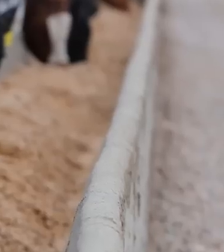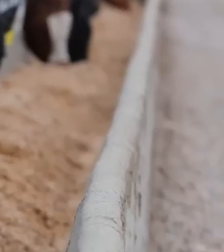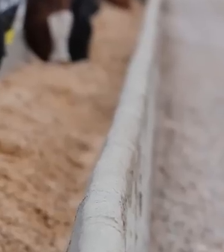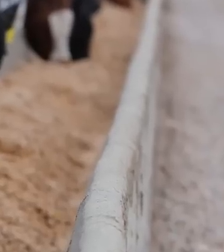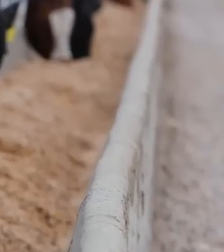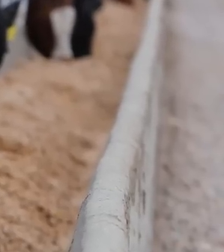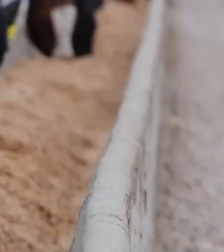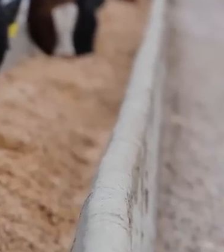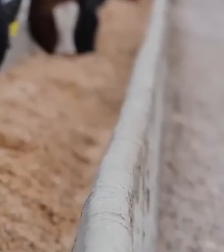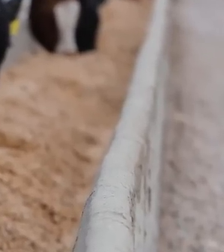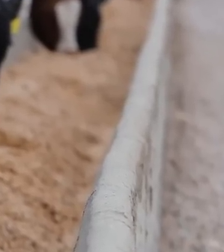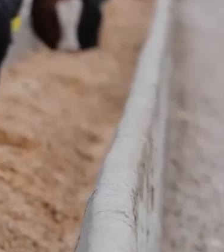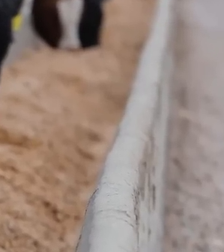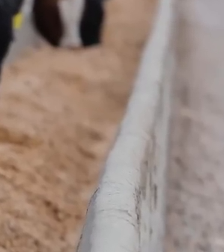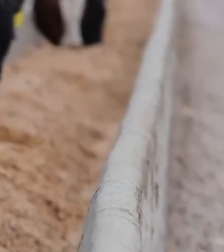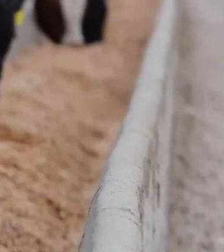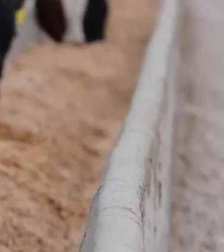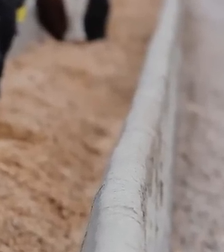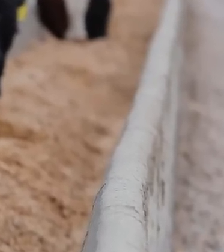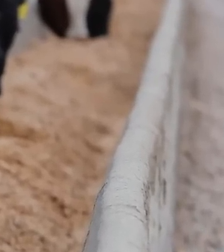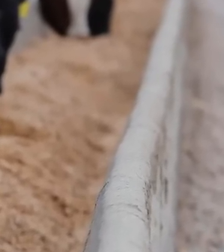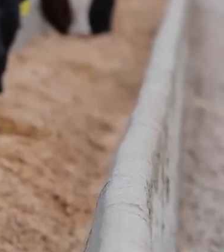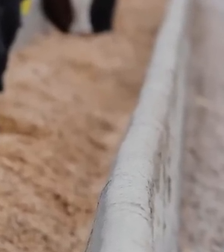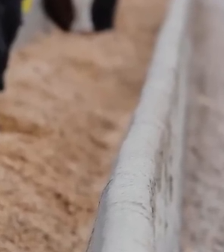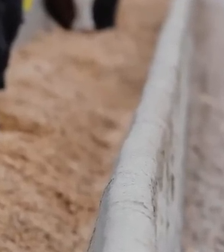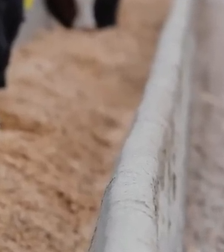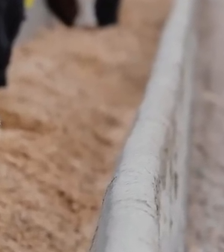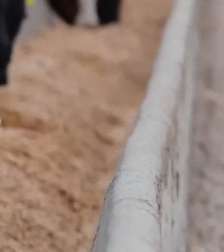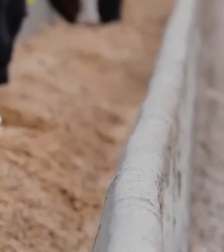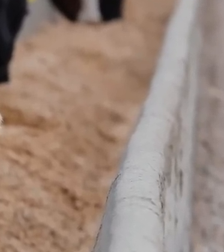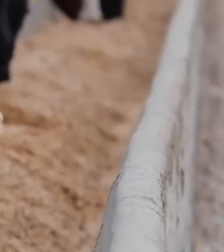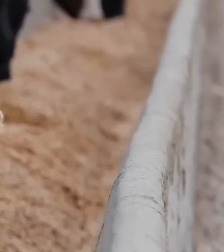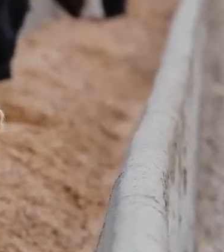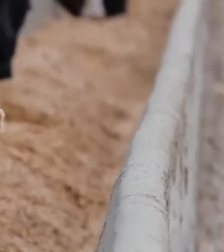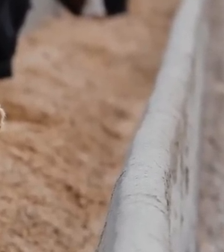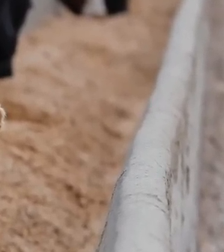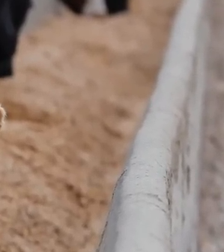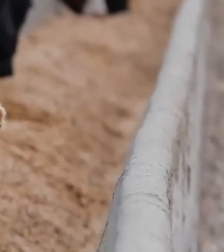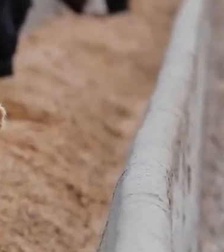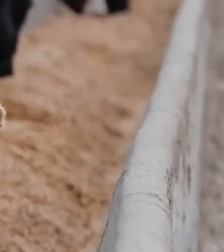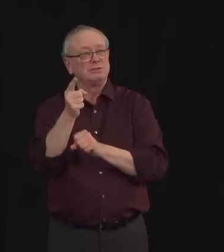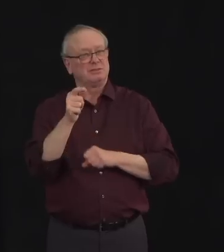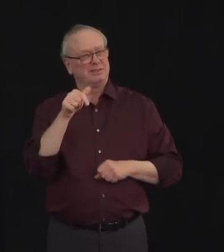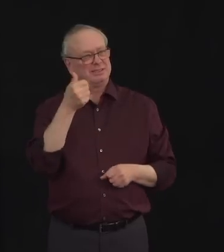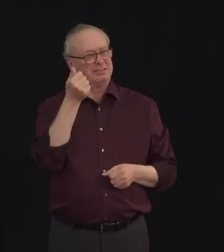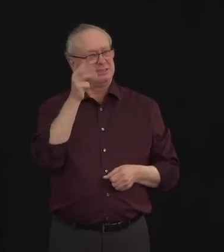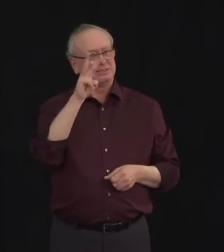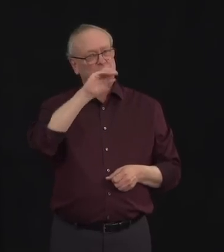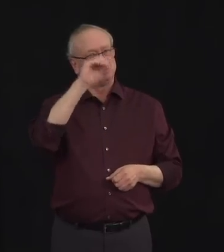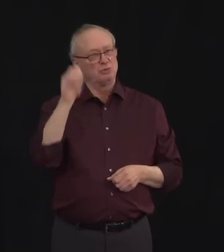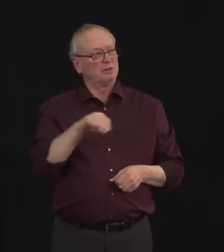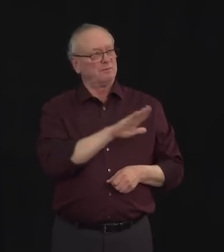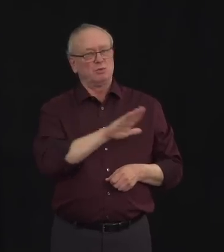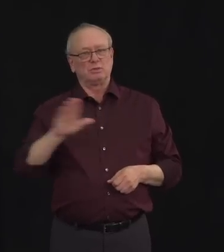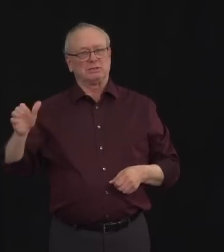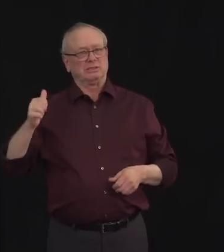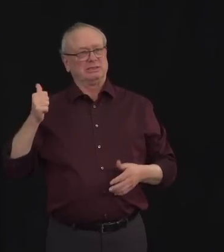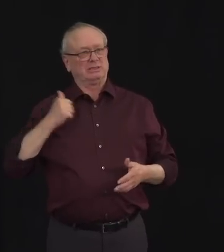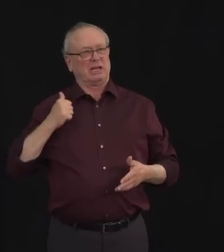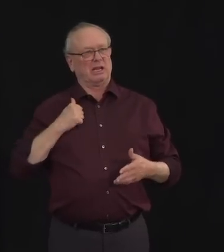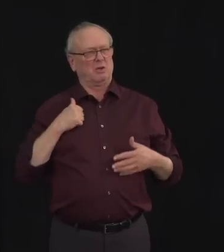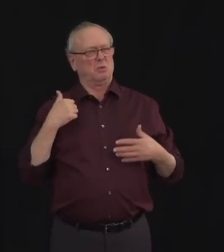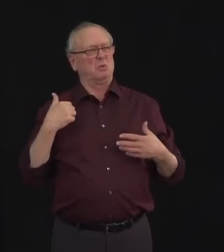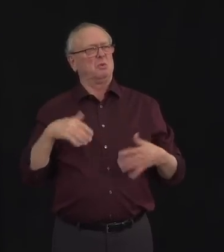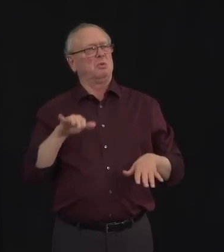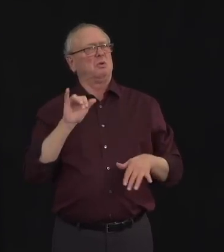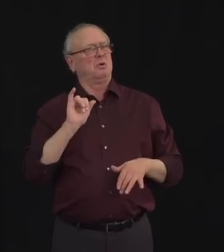16% of the total agriculture industry across Canada generating an estimated 230